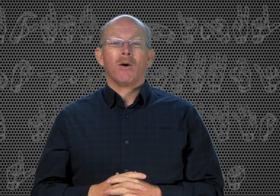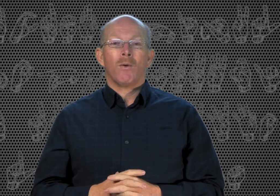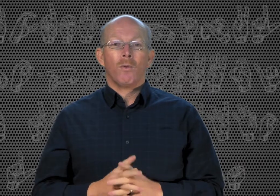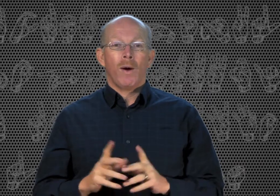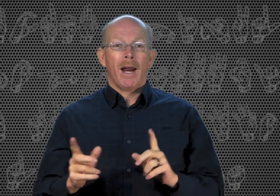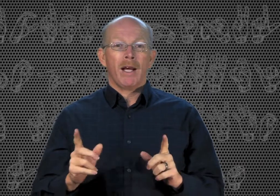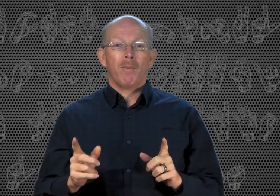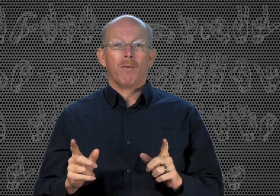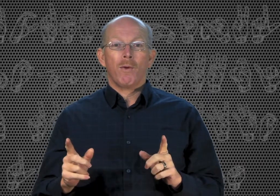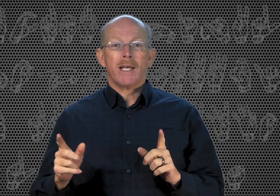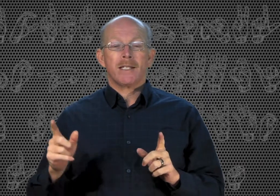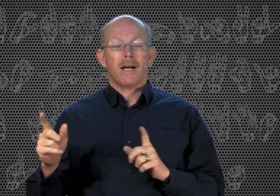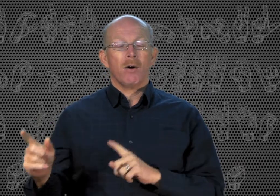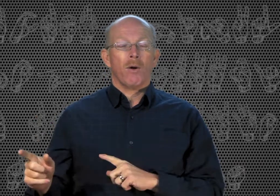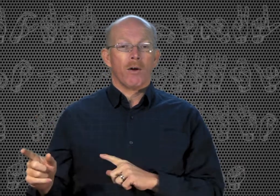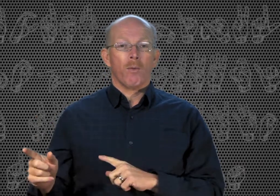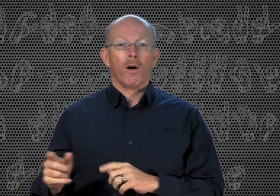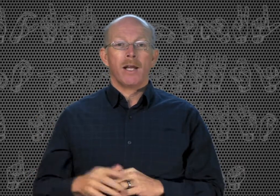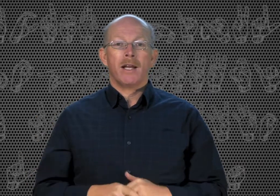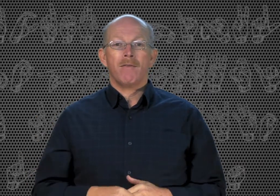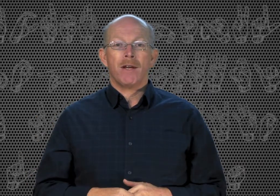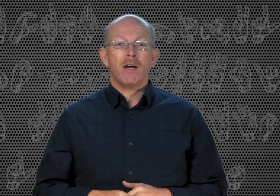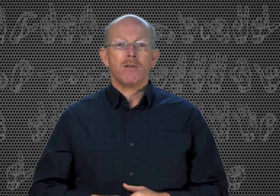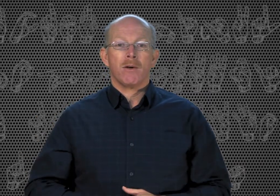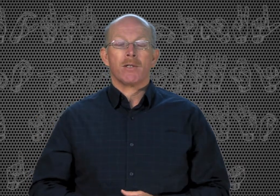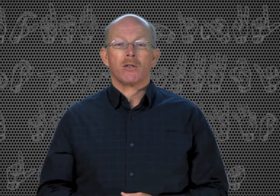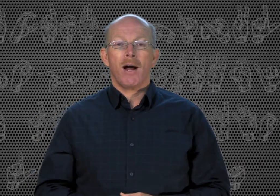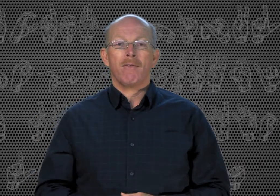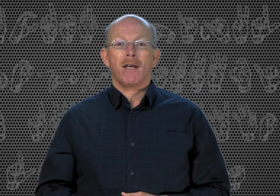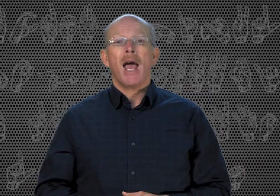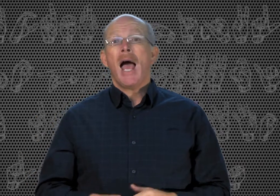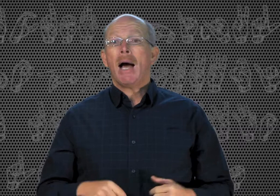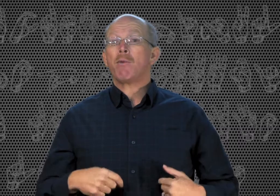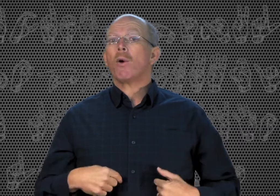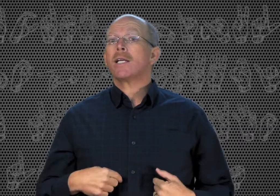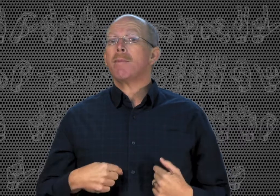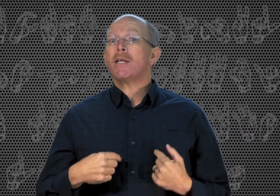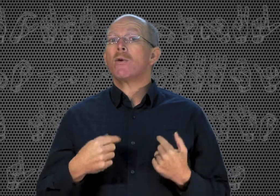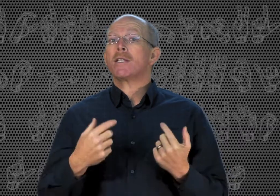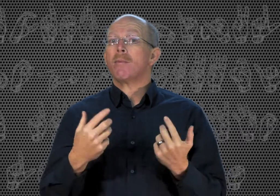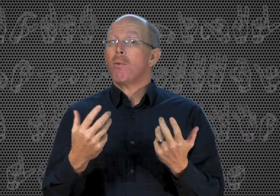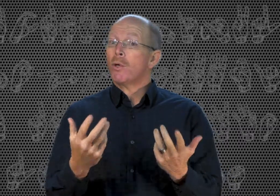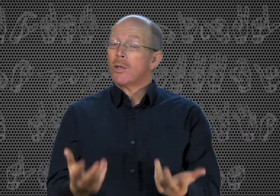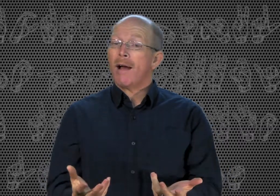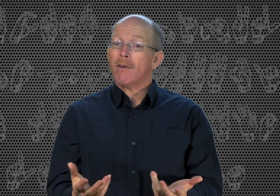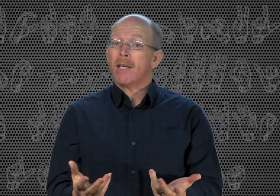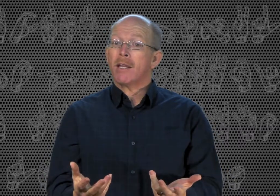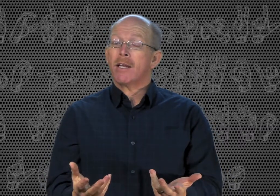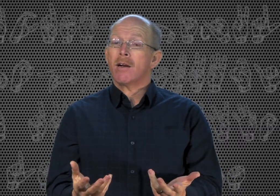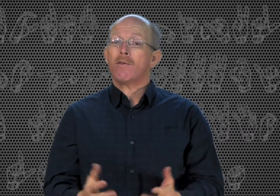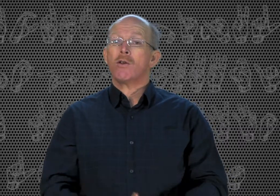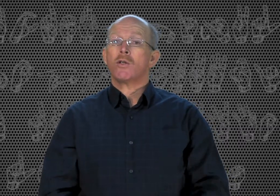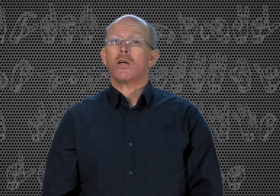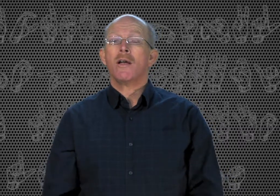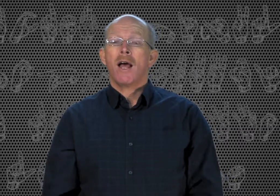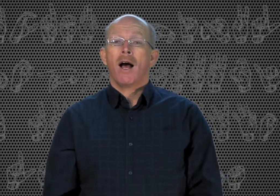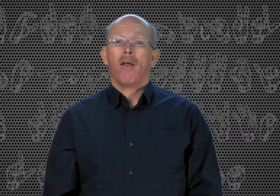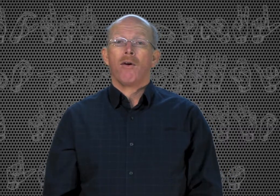know we had a couple of weeks there where there weren't any videos. I was traveling. I'm going to be doing some more traveling in the near future. The